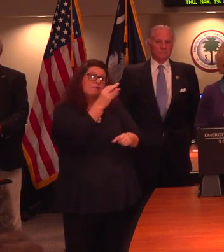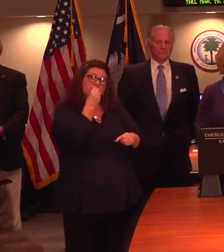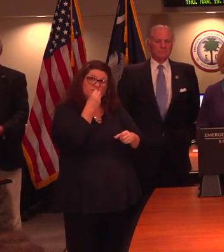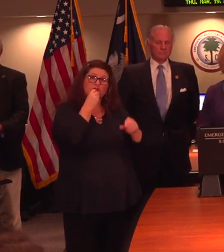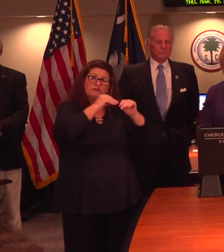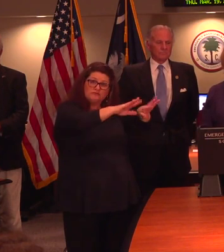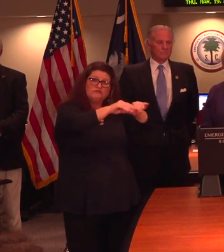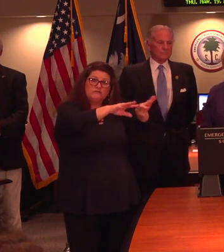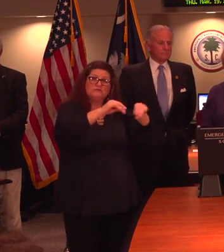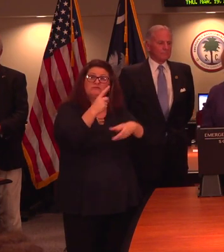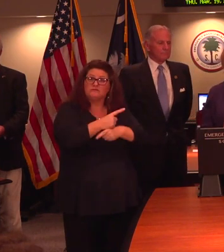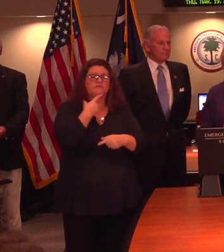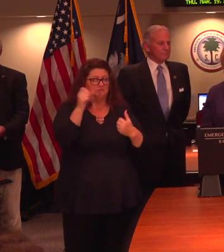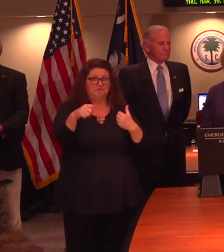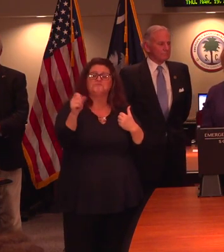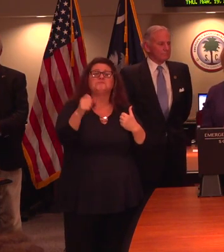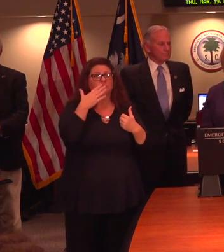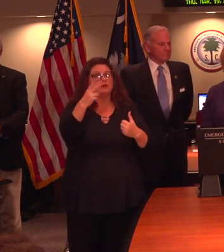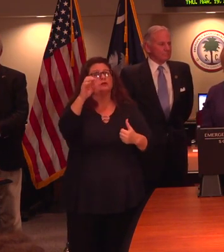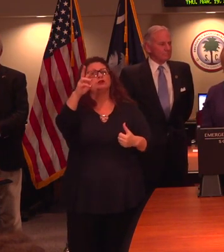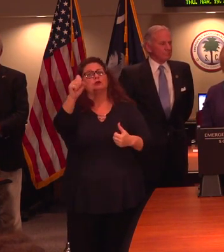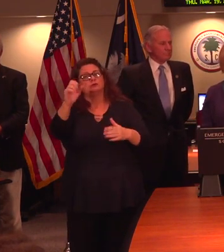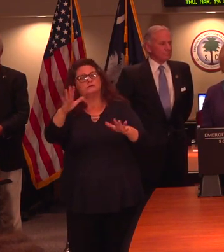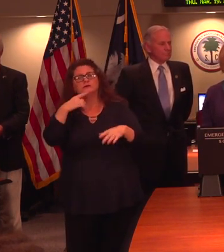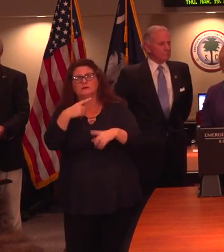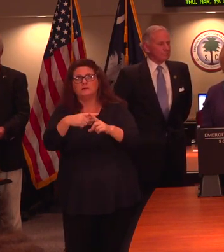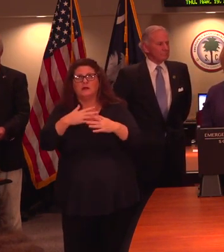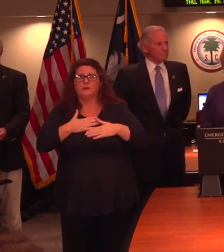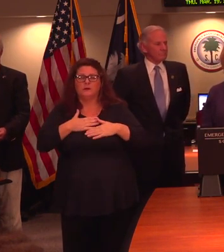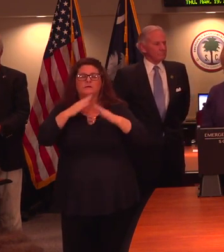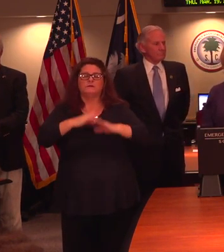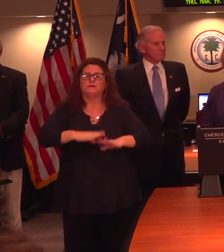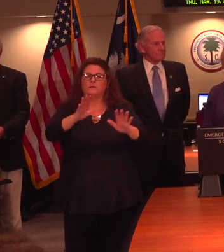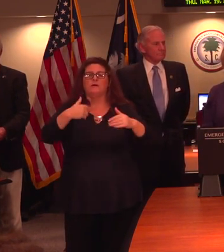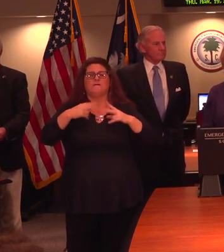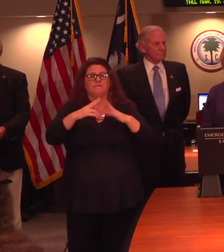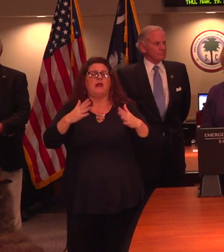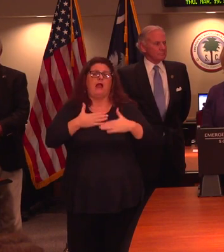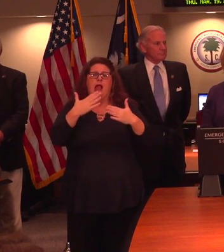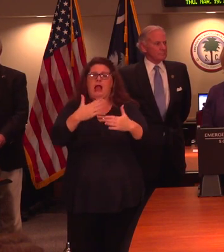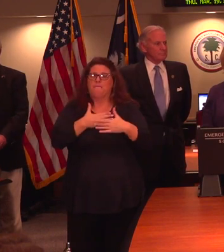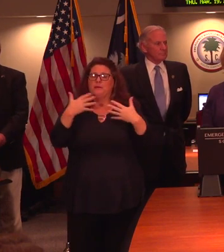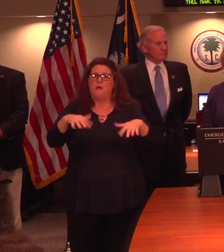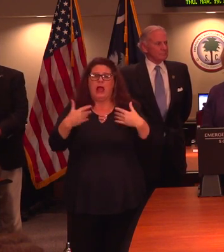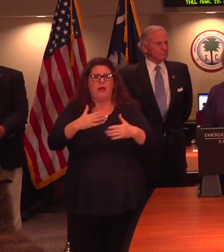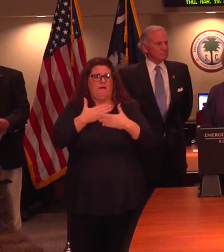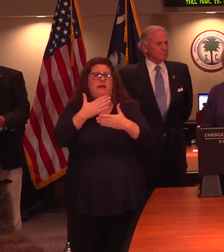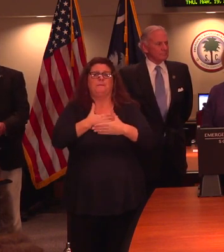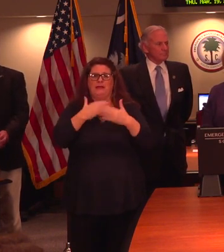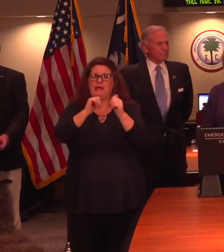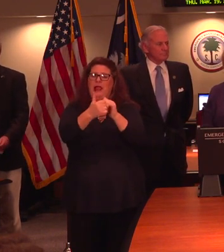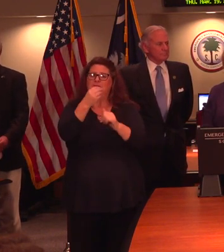it's going. If there's good news, and we need some good news, we're very, very pleased with the way our food